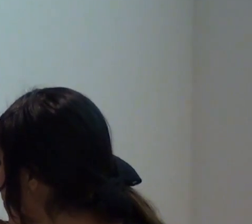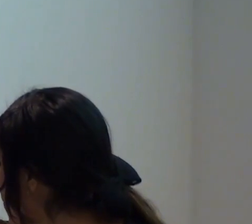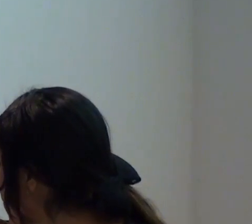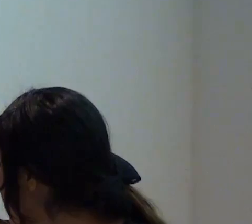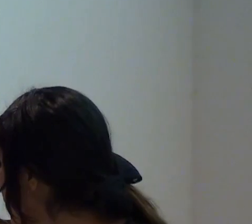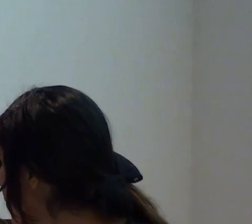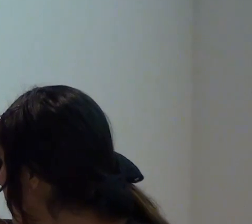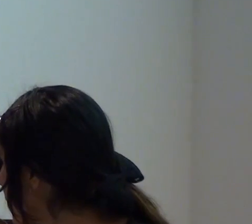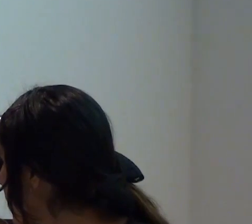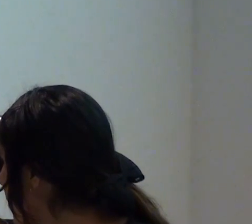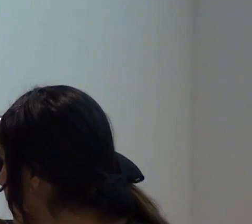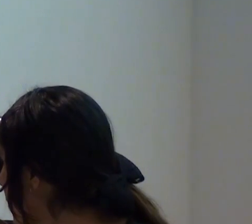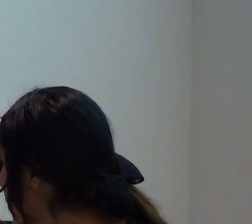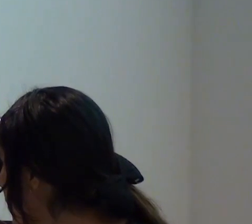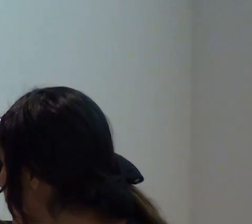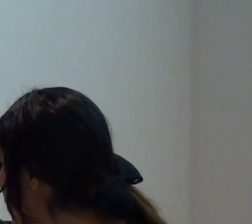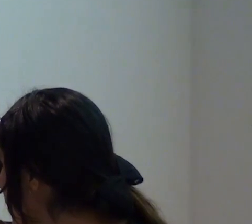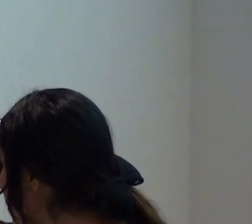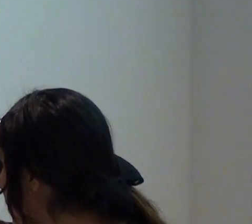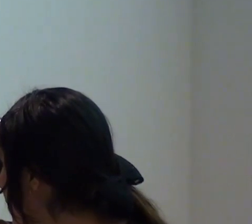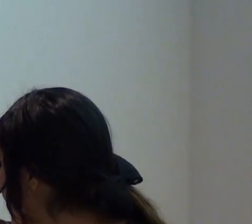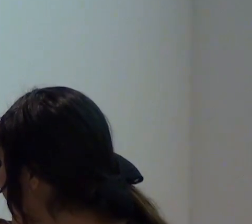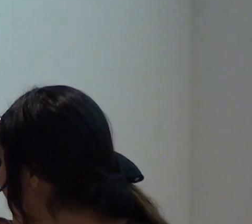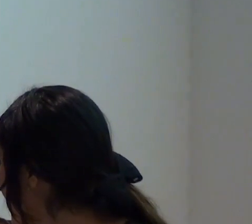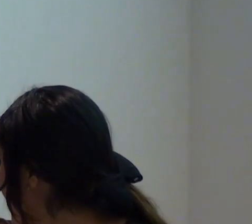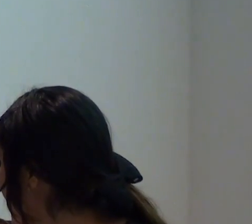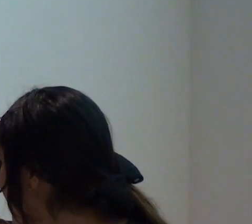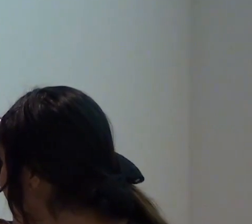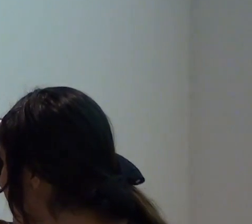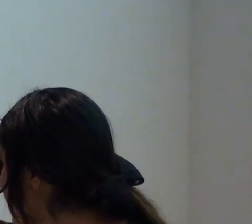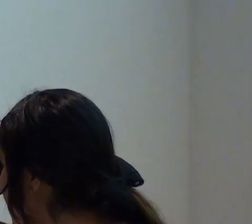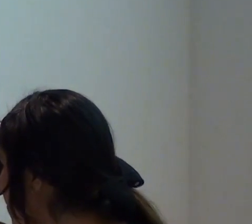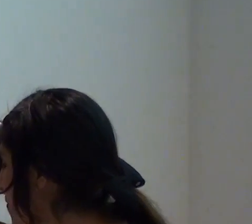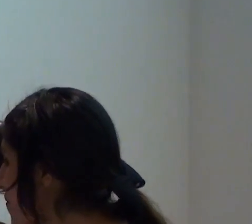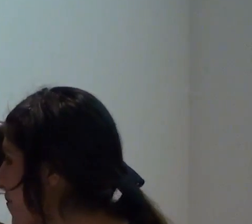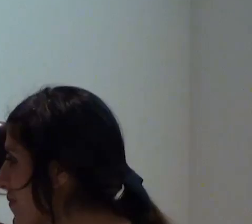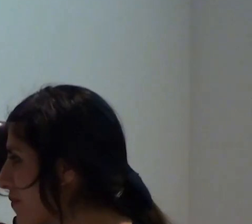work.